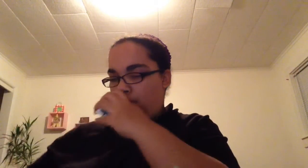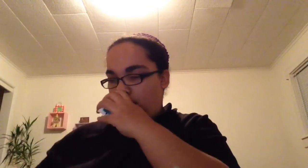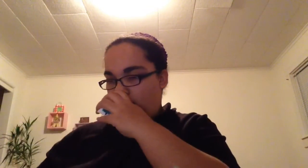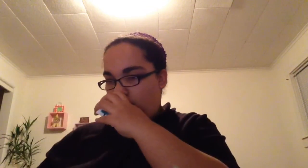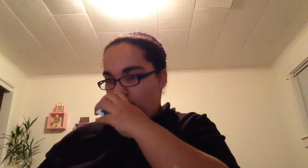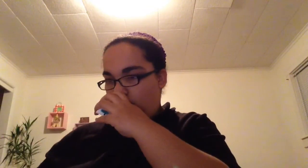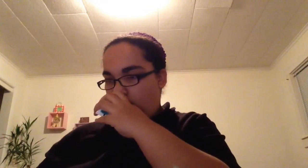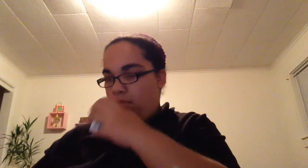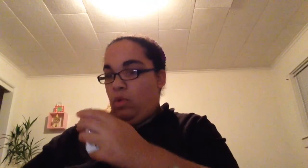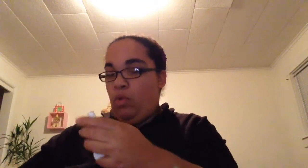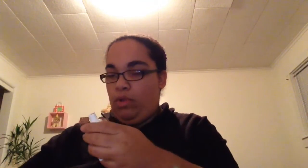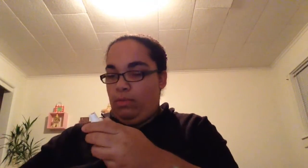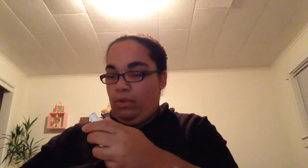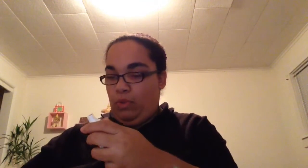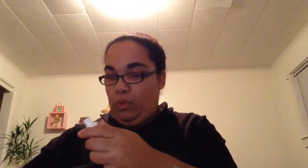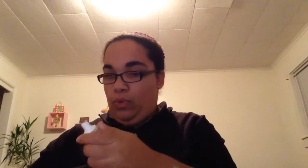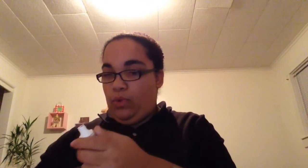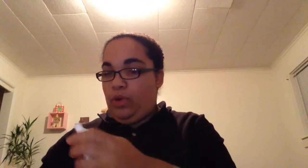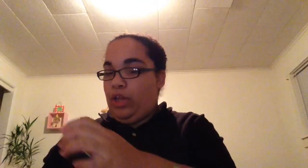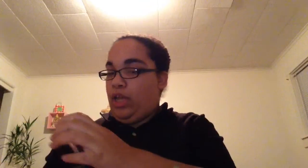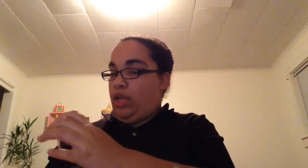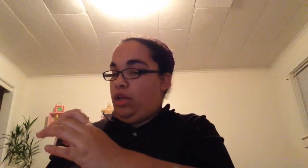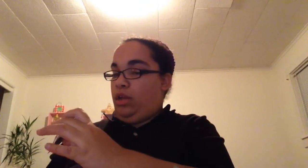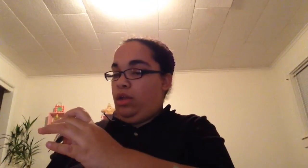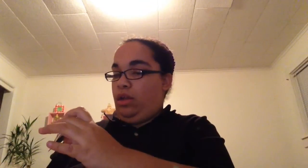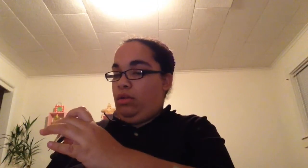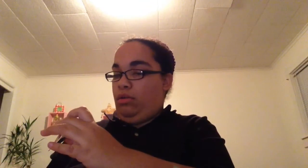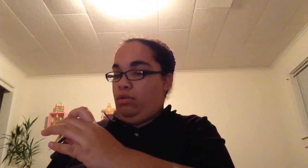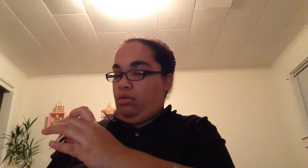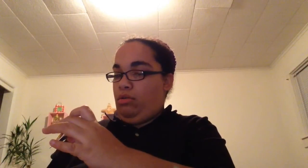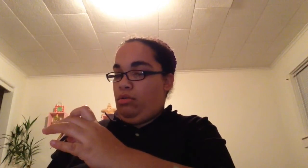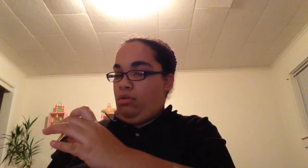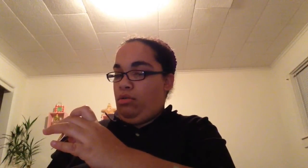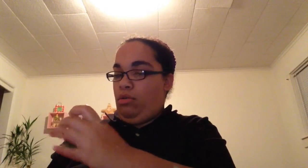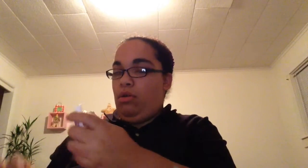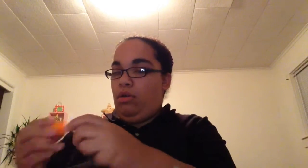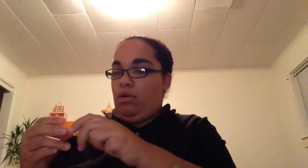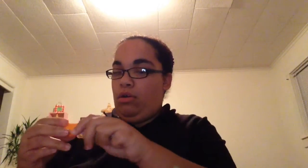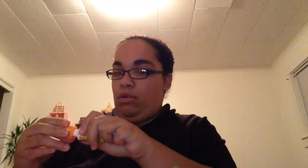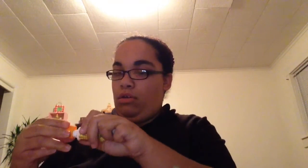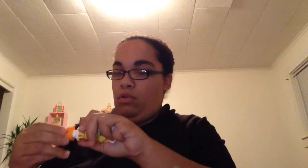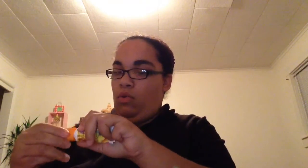oh it smells really good cool